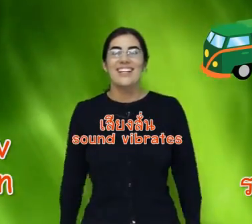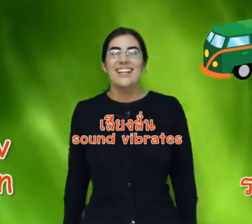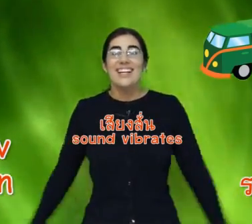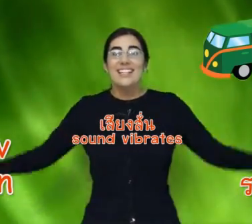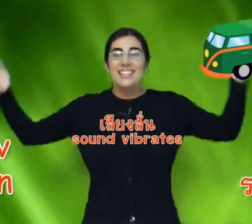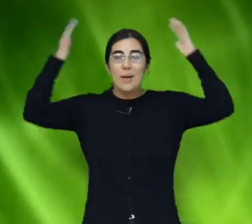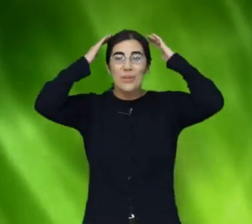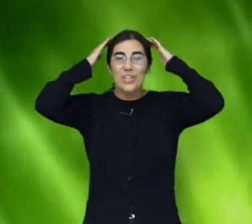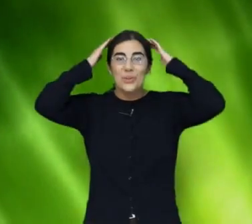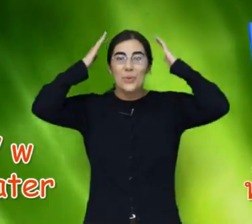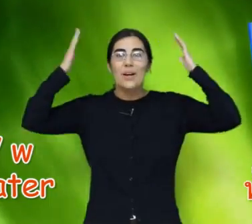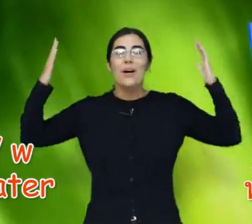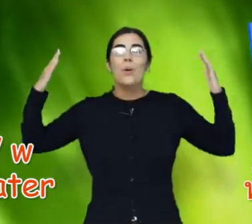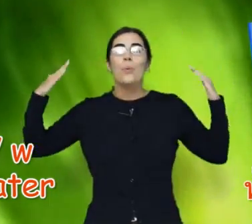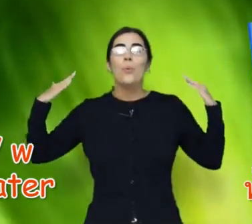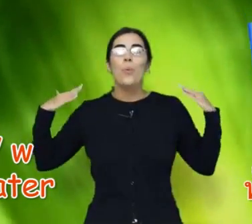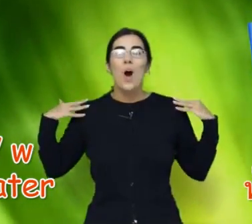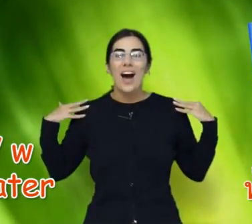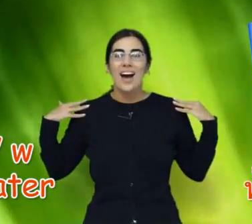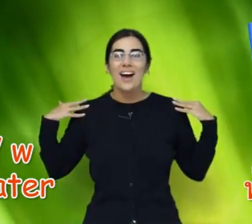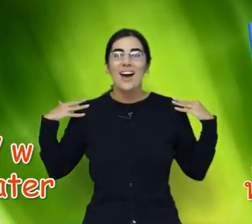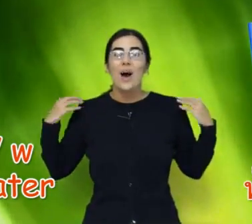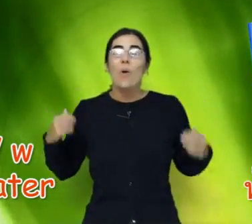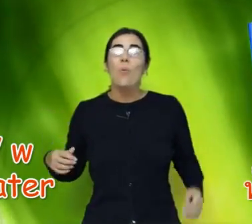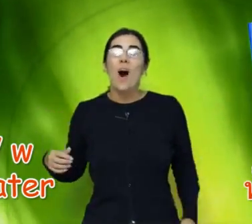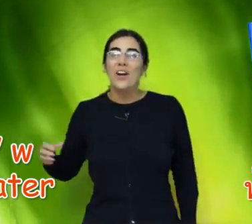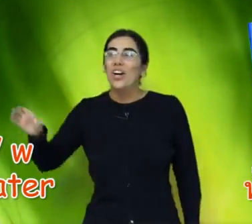W. W. Water.